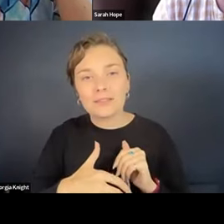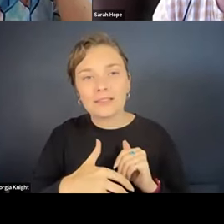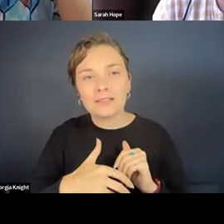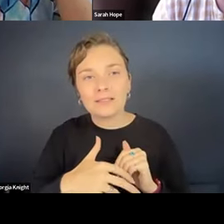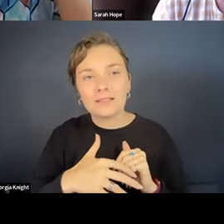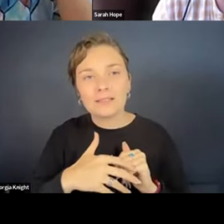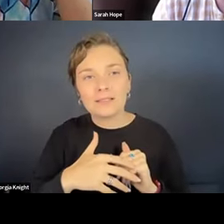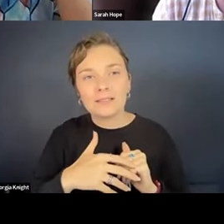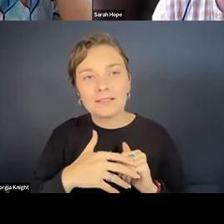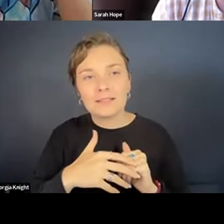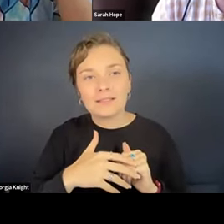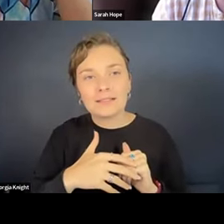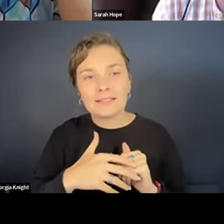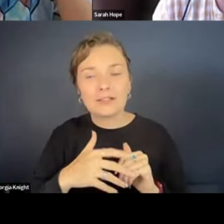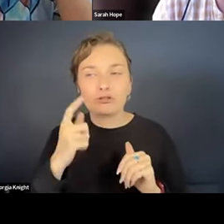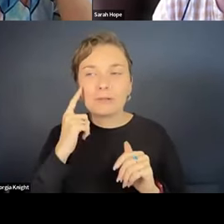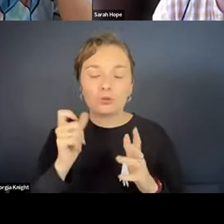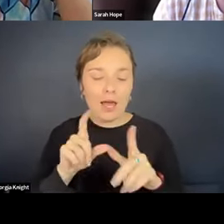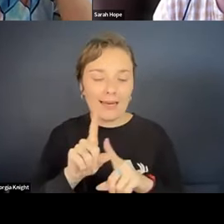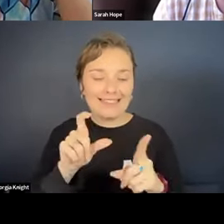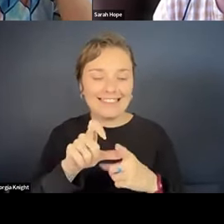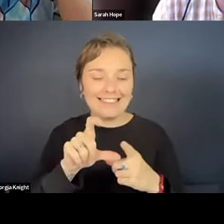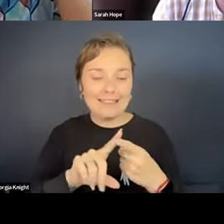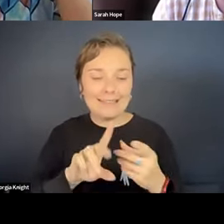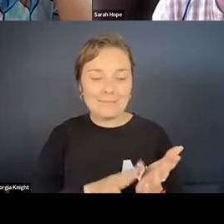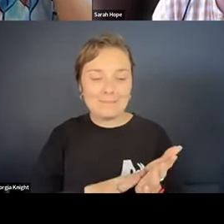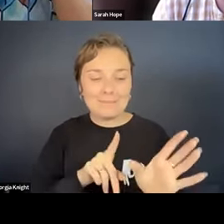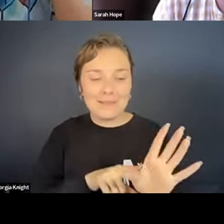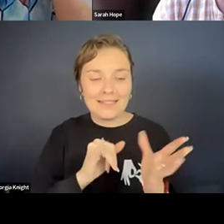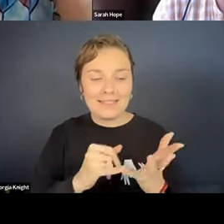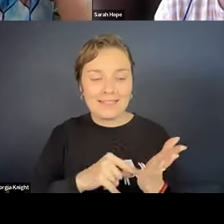demystifying in a way of the process